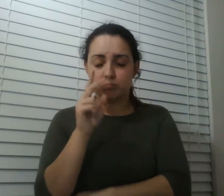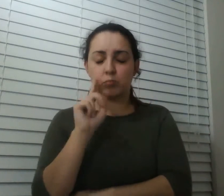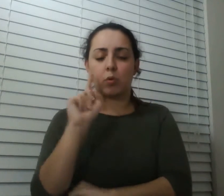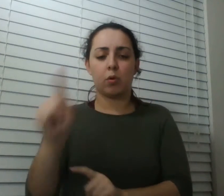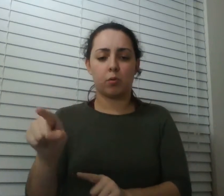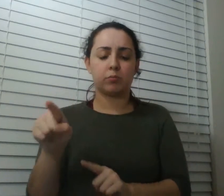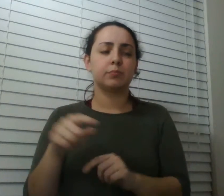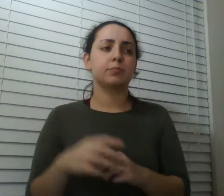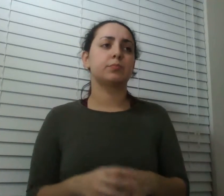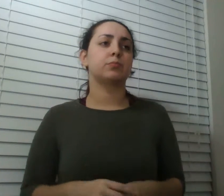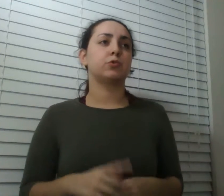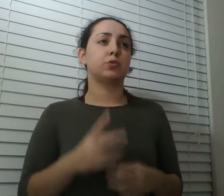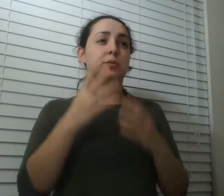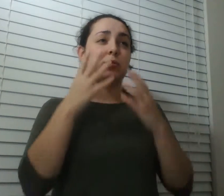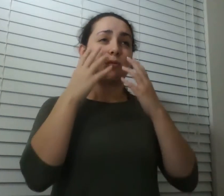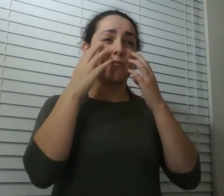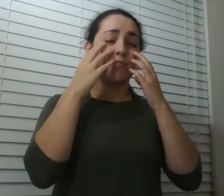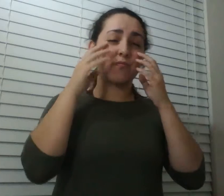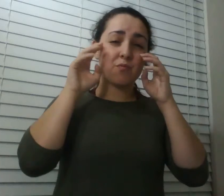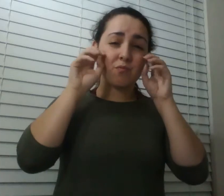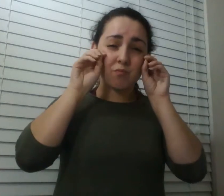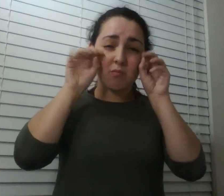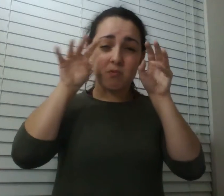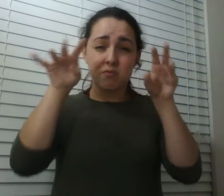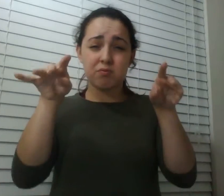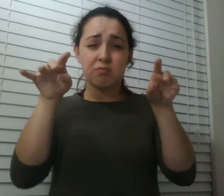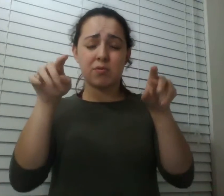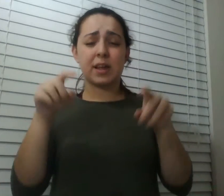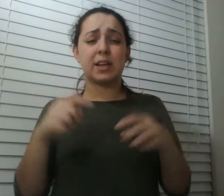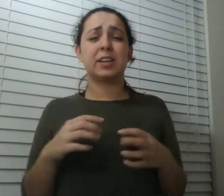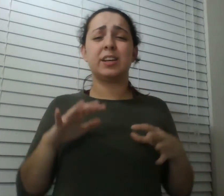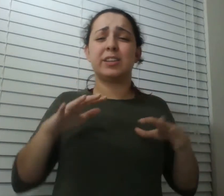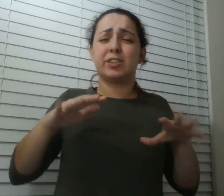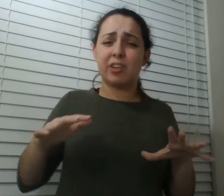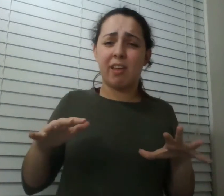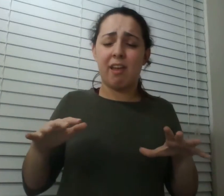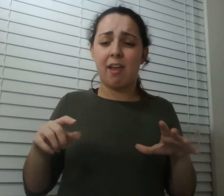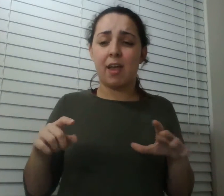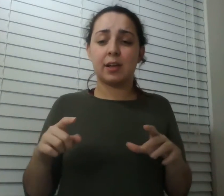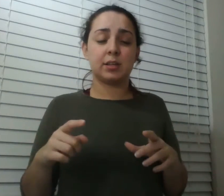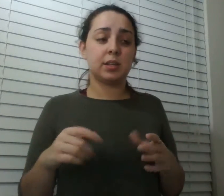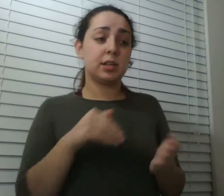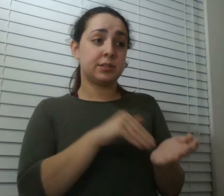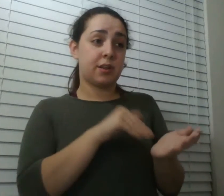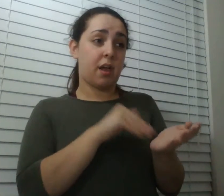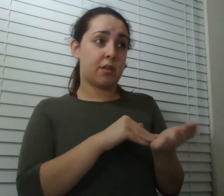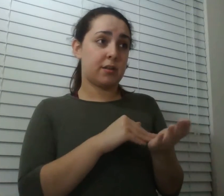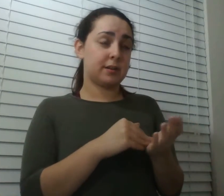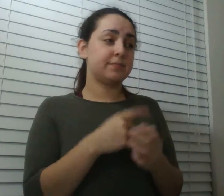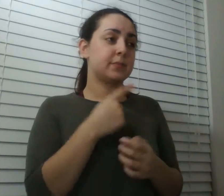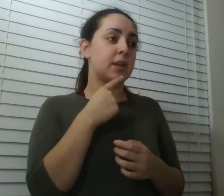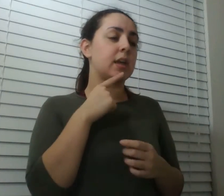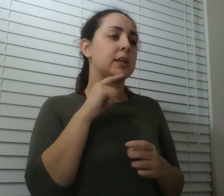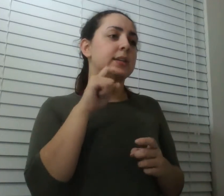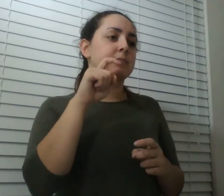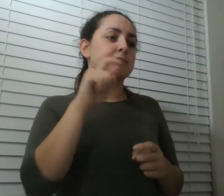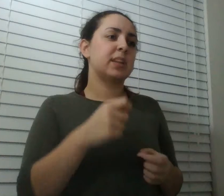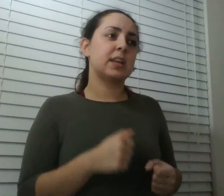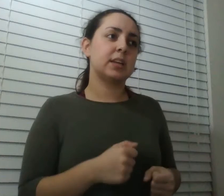and shaking and i said you you need to give me something to help me with this and so the doc said all right well uh take a look at this thing up here on the